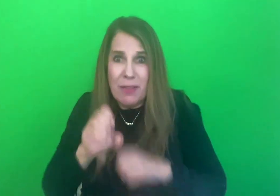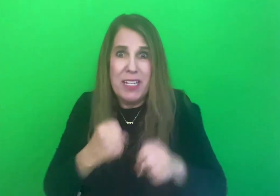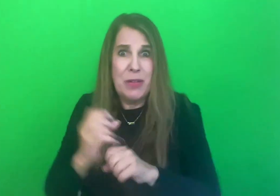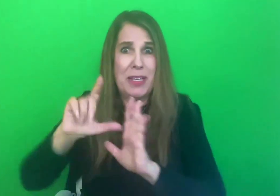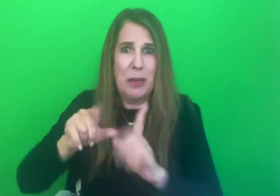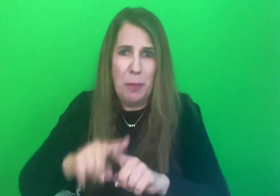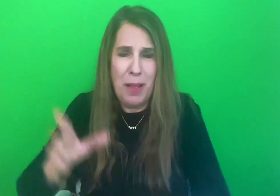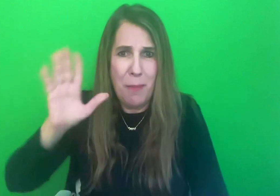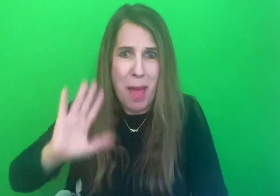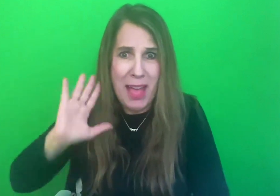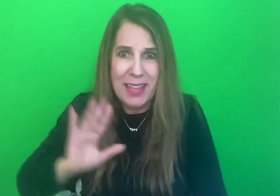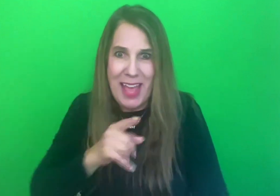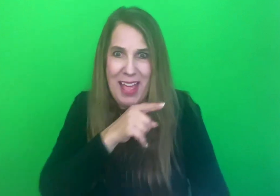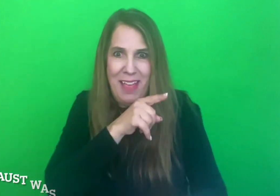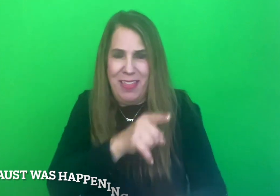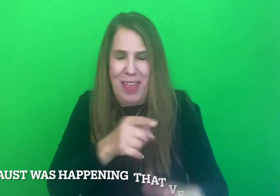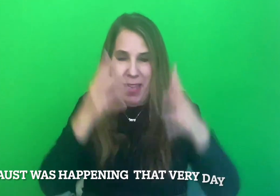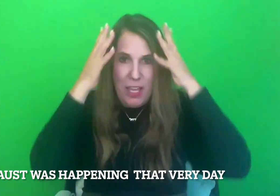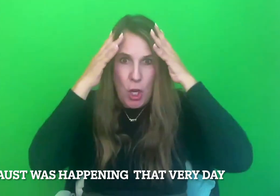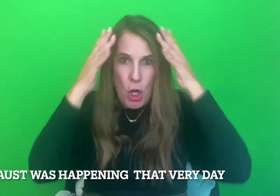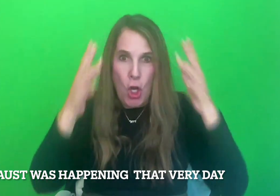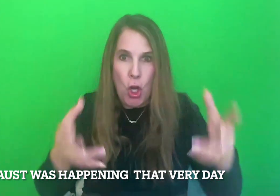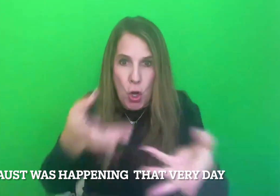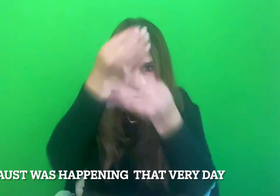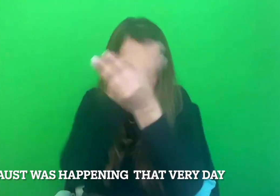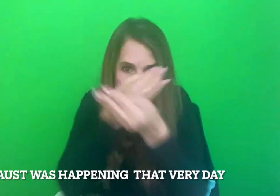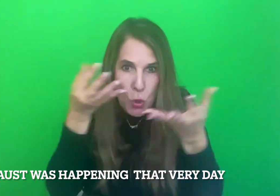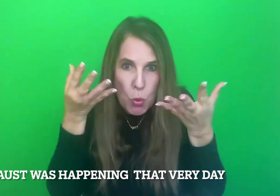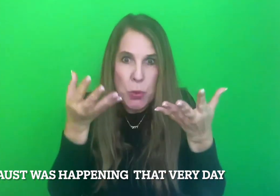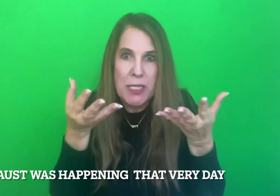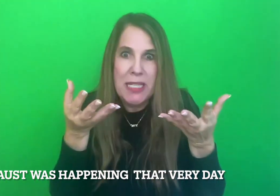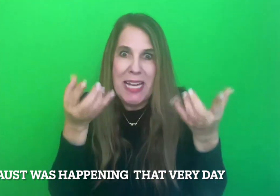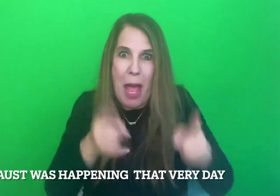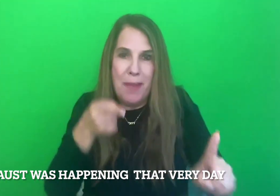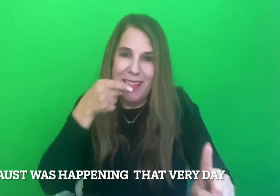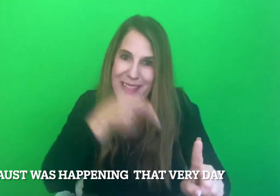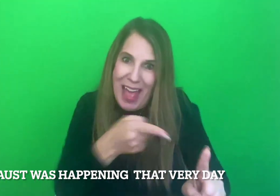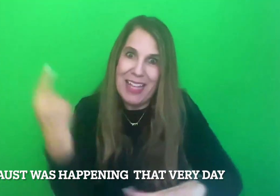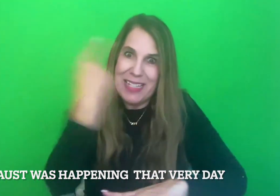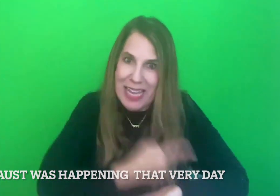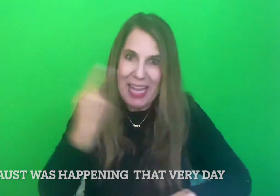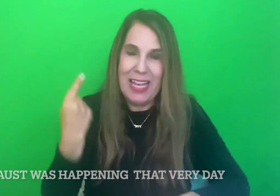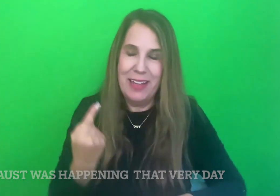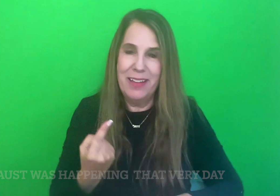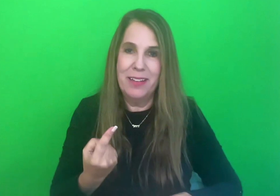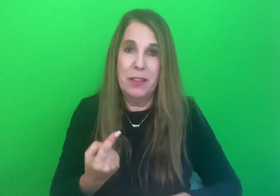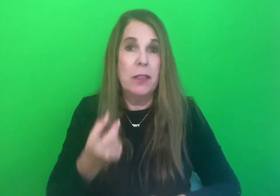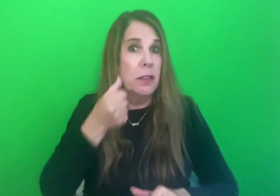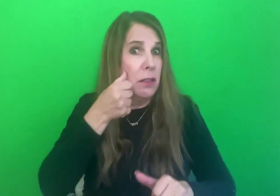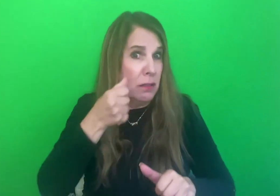how mind-numbing it must have been on the ground. Keep in mind, there was no Israel to which to